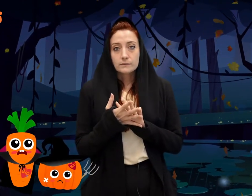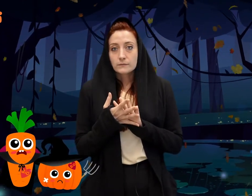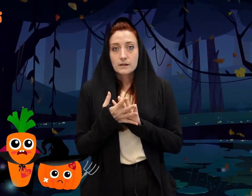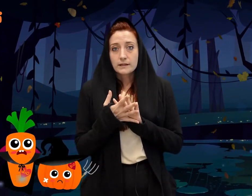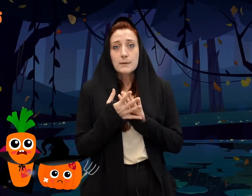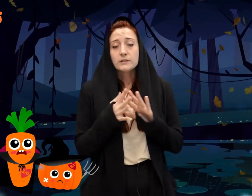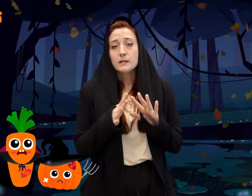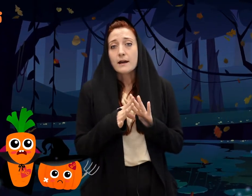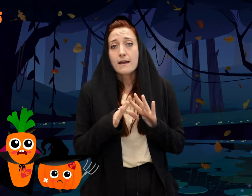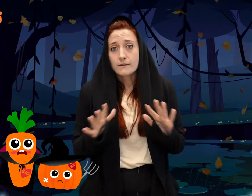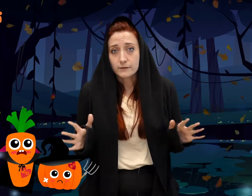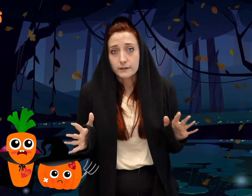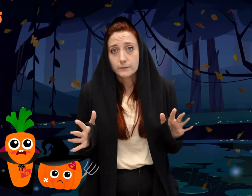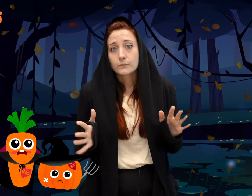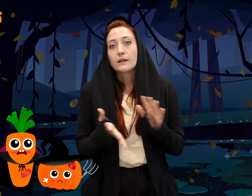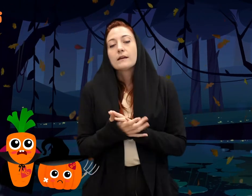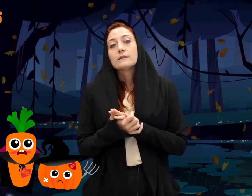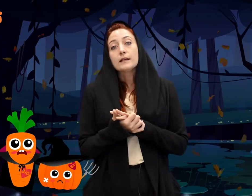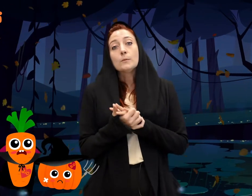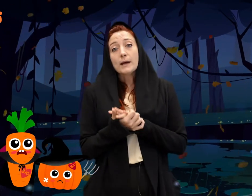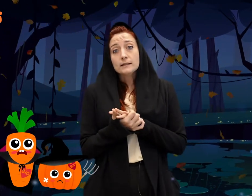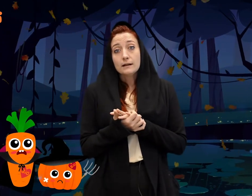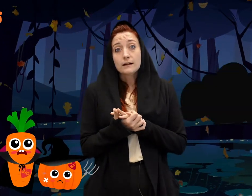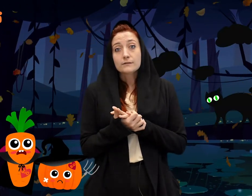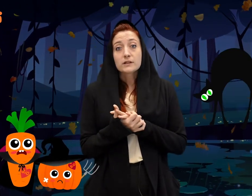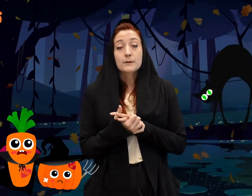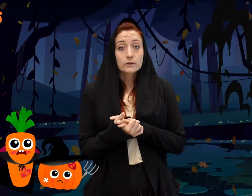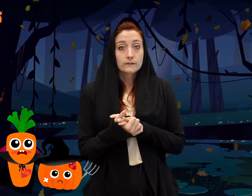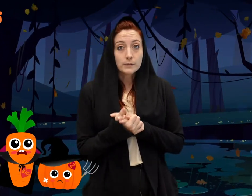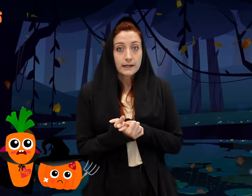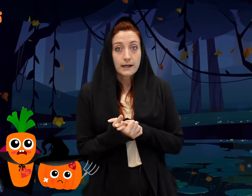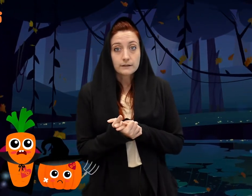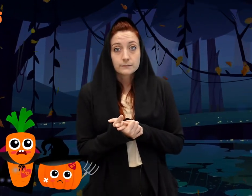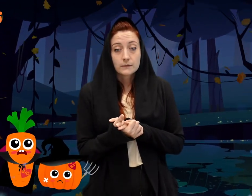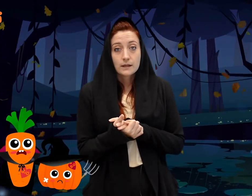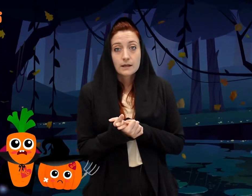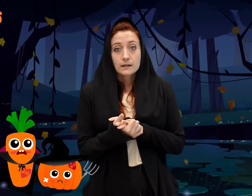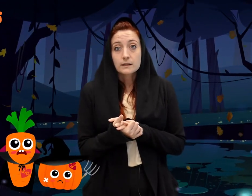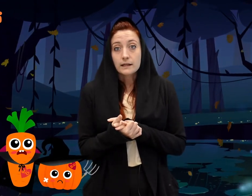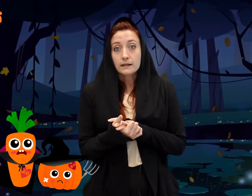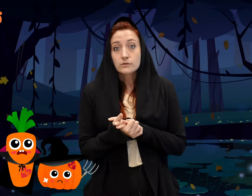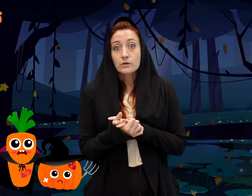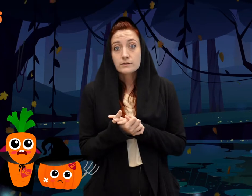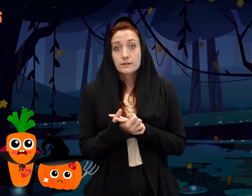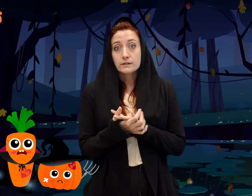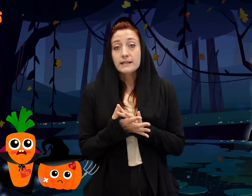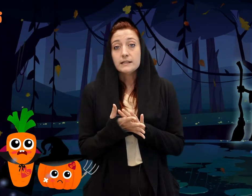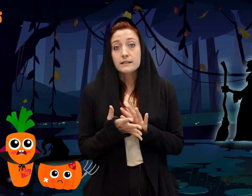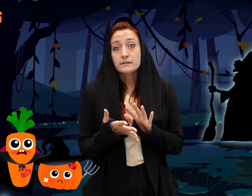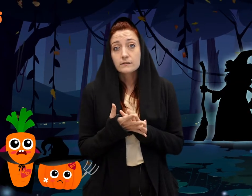came clean about everything. That they got bad luck after coming across a black cat. That they had gone to the lady at the end of the